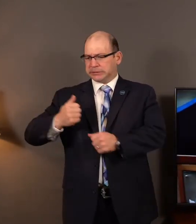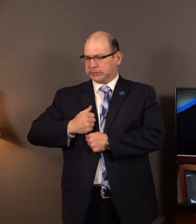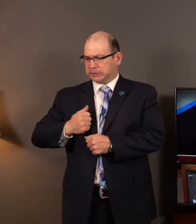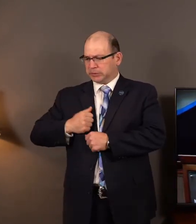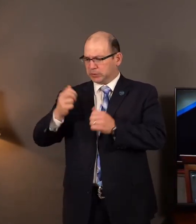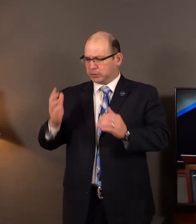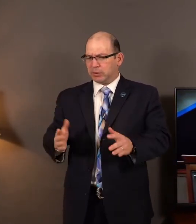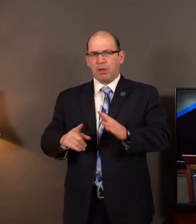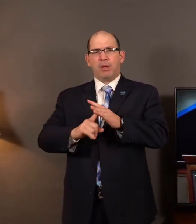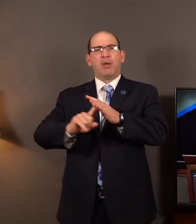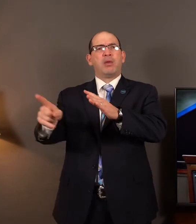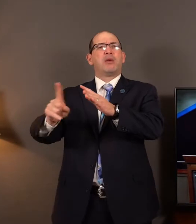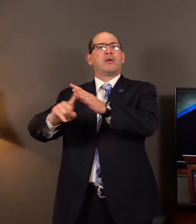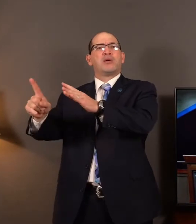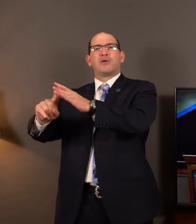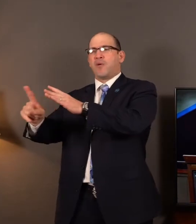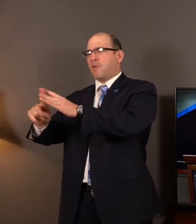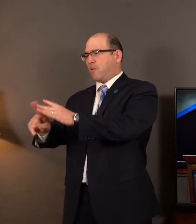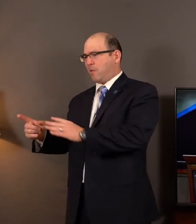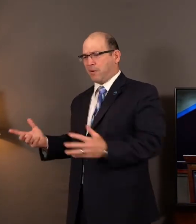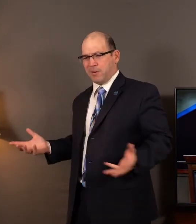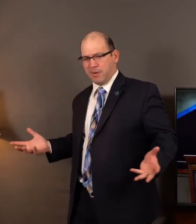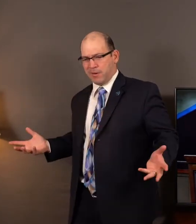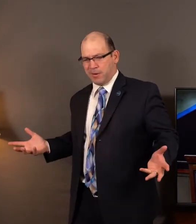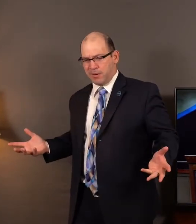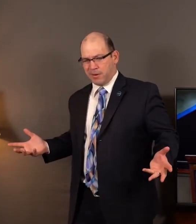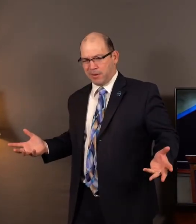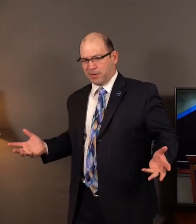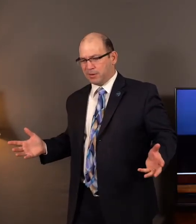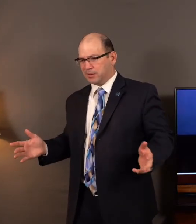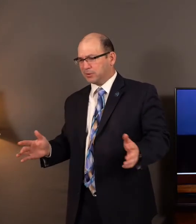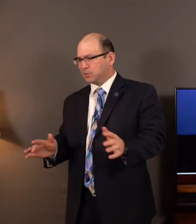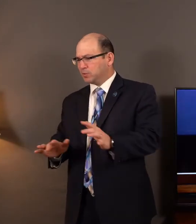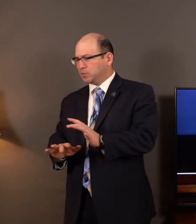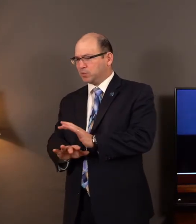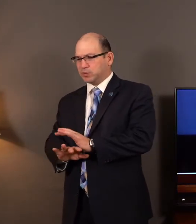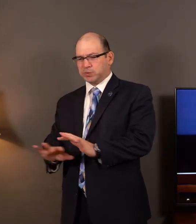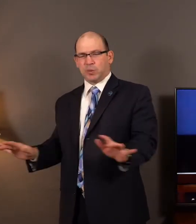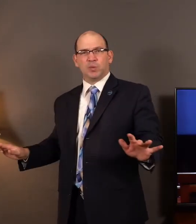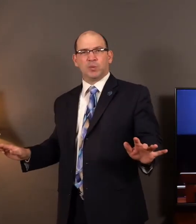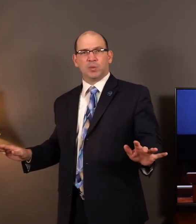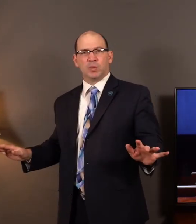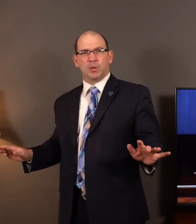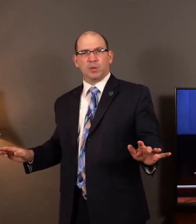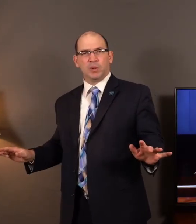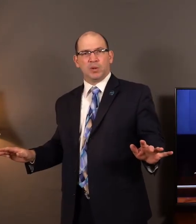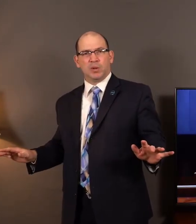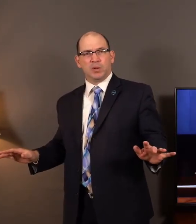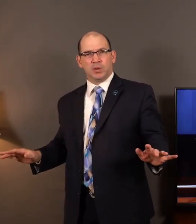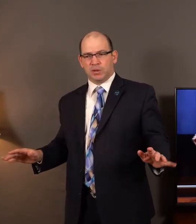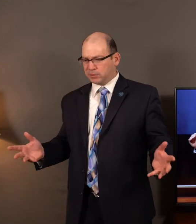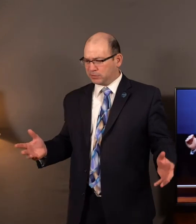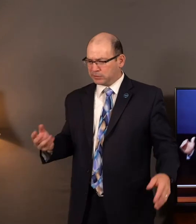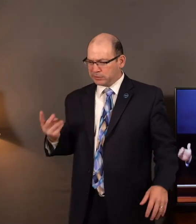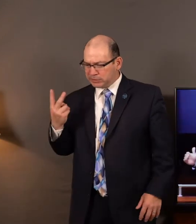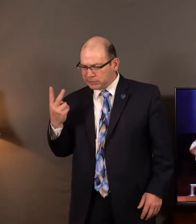camp that's besieging the city of Samaria. And as they get to the outer part of the camp, again, it's about